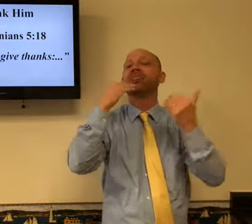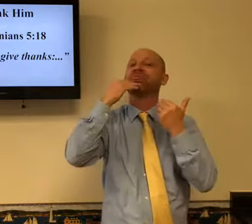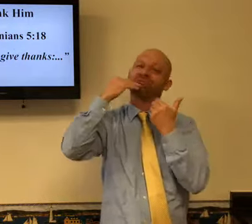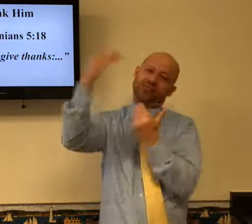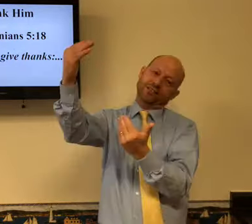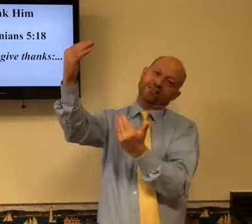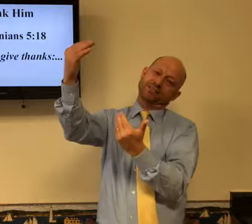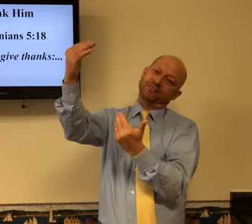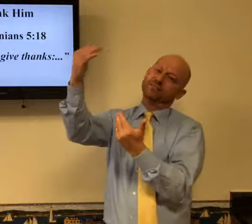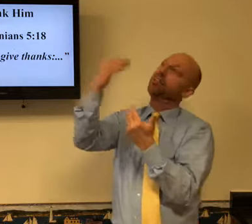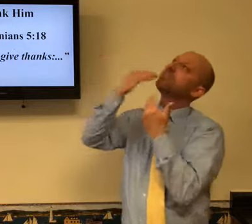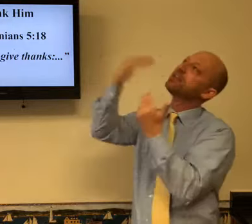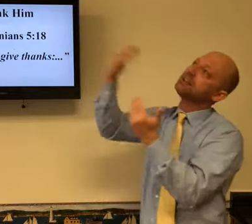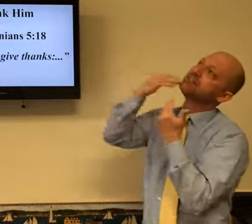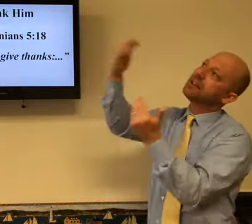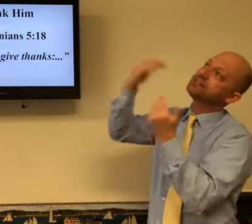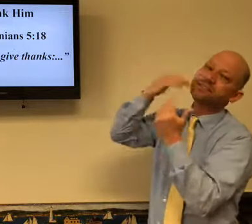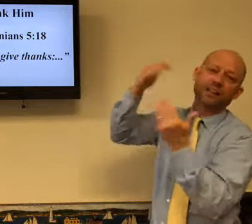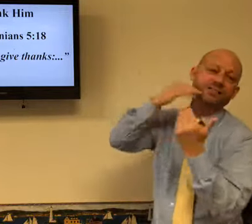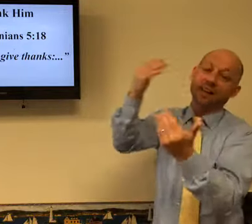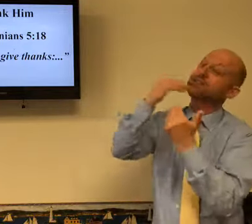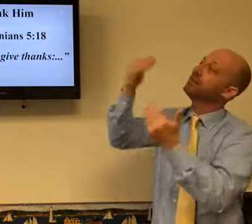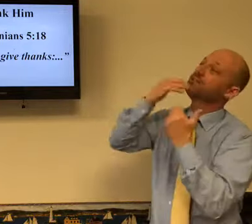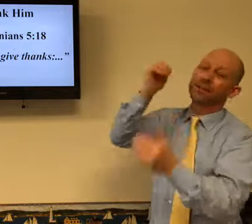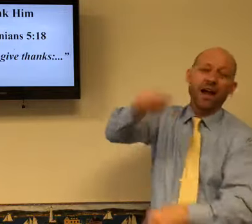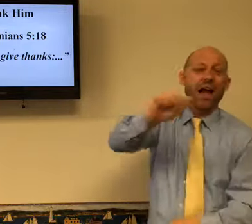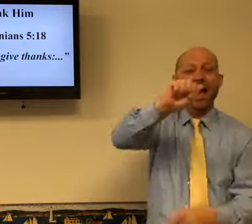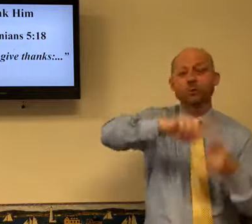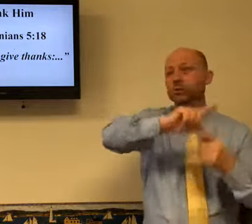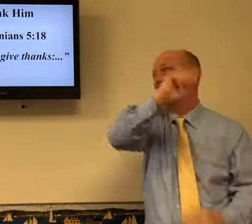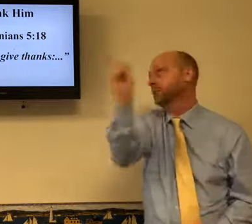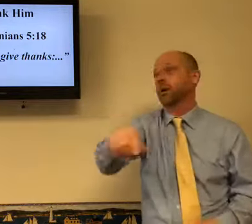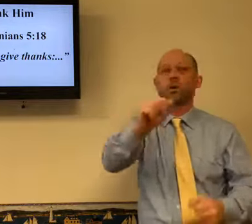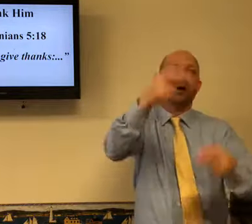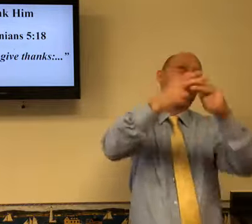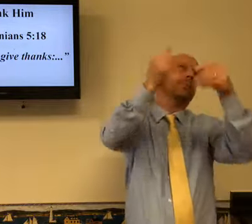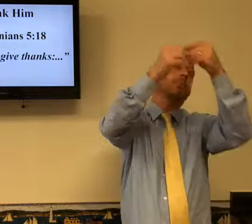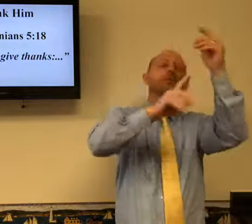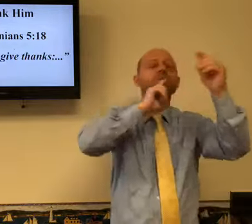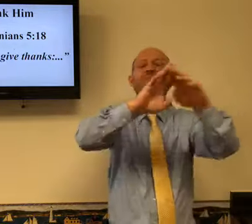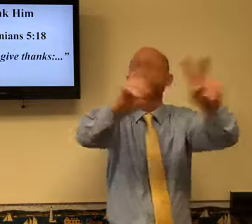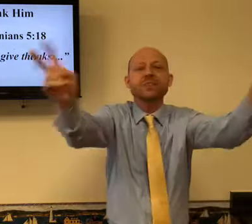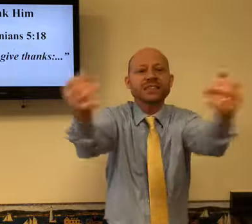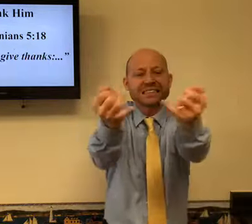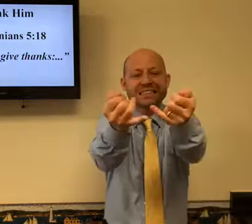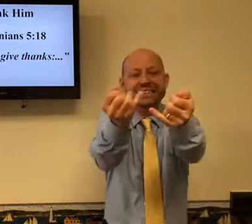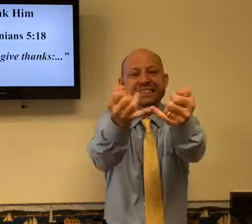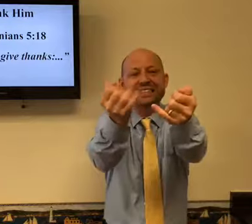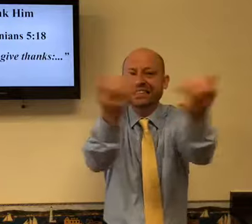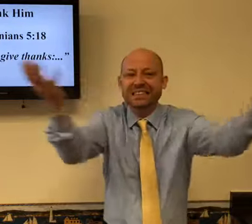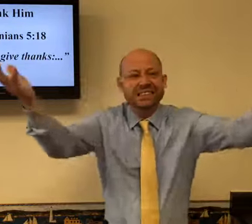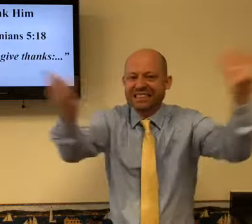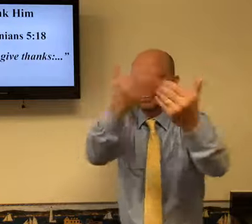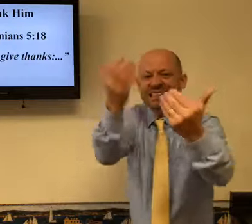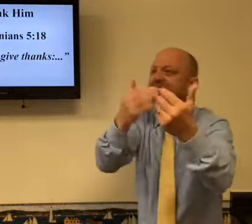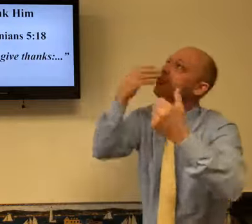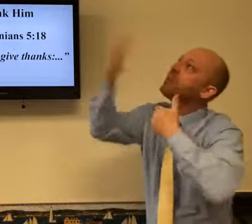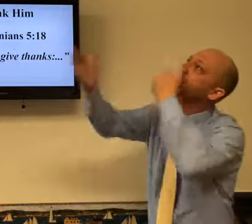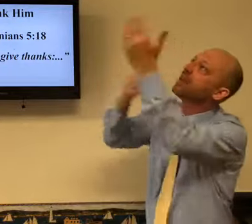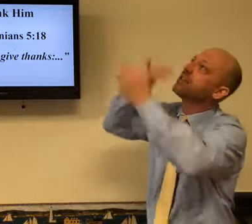one. Thank him. Thank you. Thank you. Thank you. From A to Z. Name all the things that you're